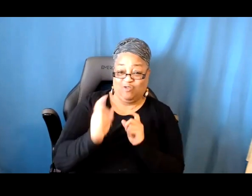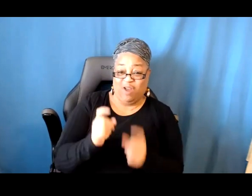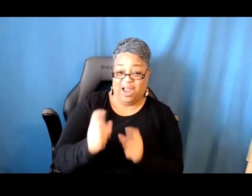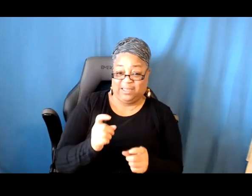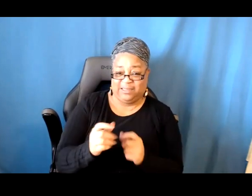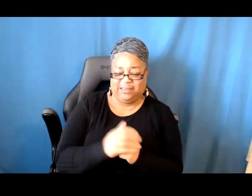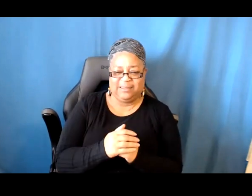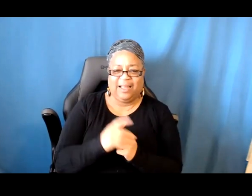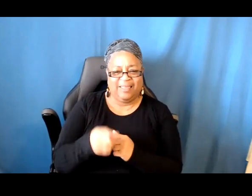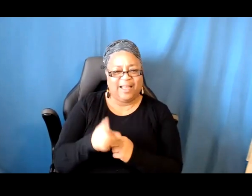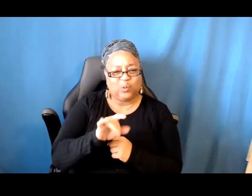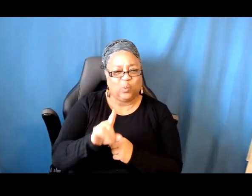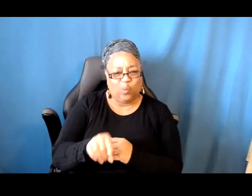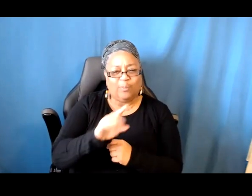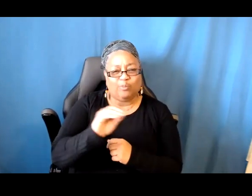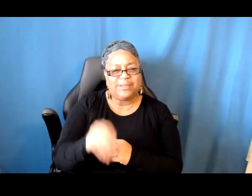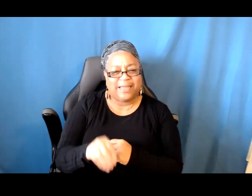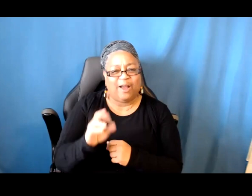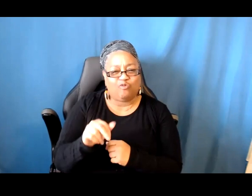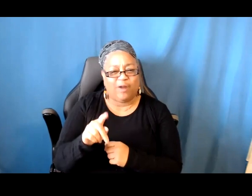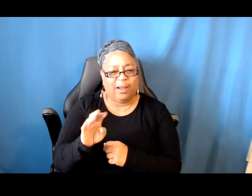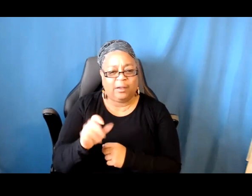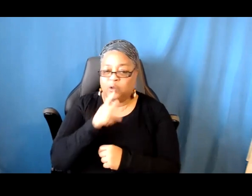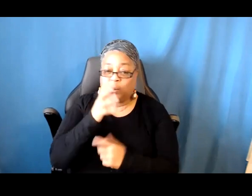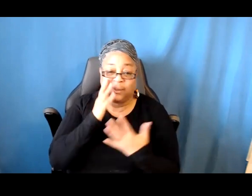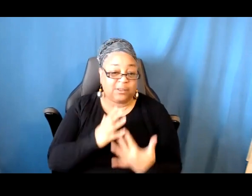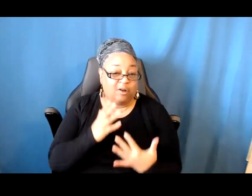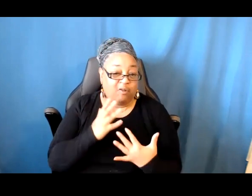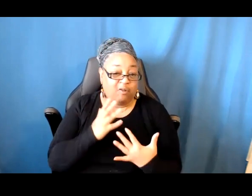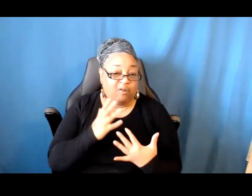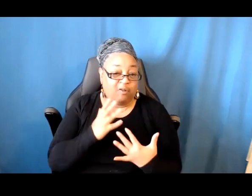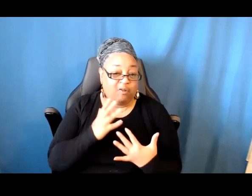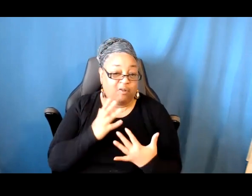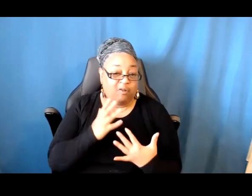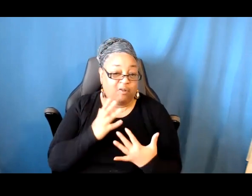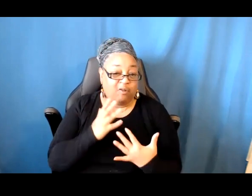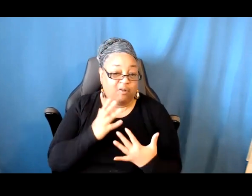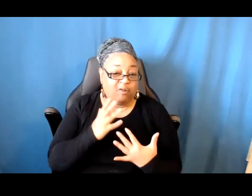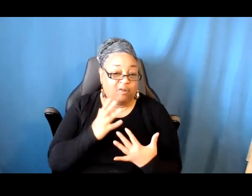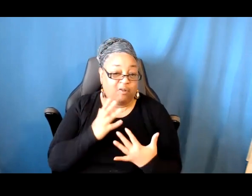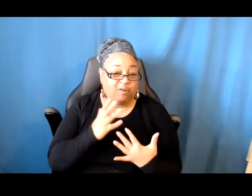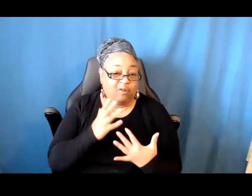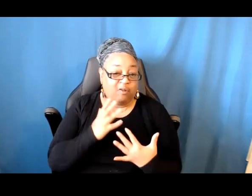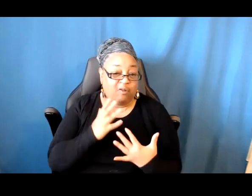% rate. So please don't be discouraged if your project is not selected for funding. Please apply again.